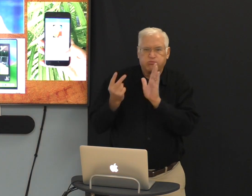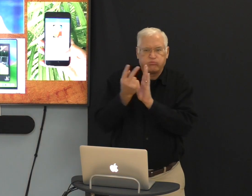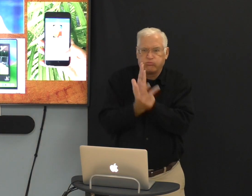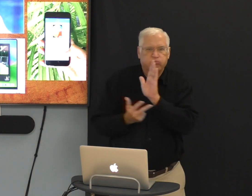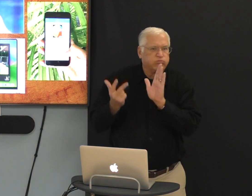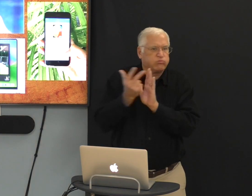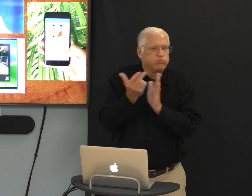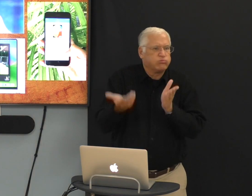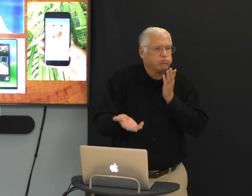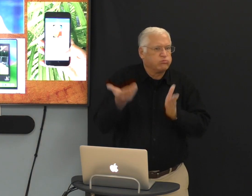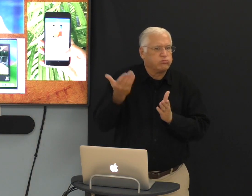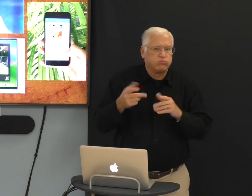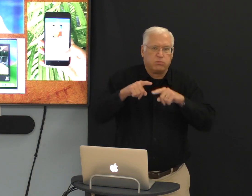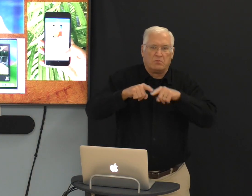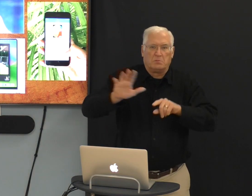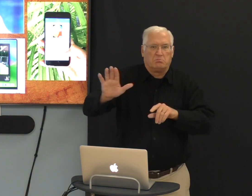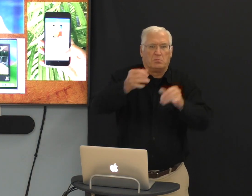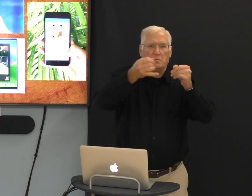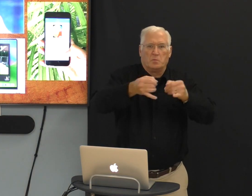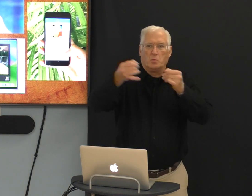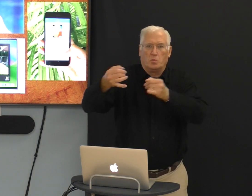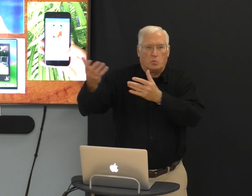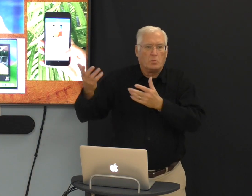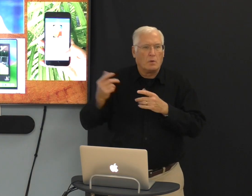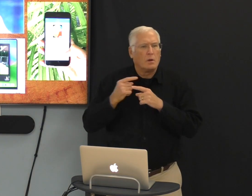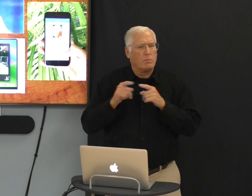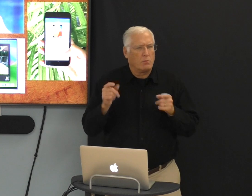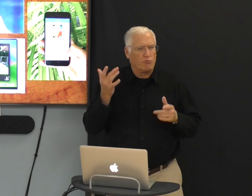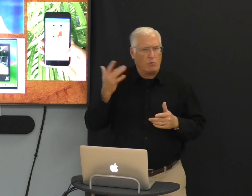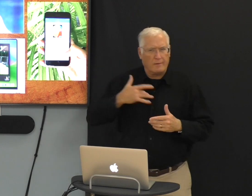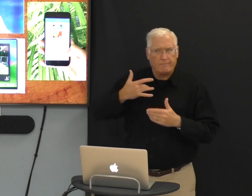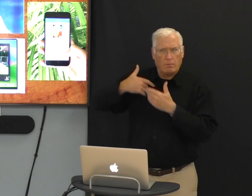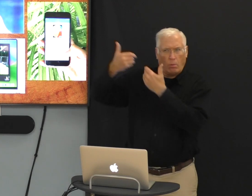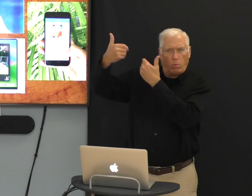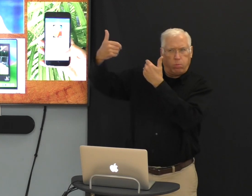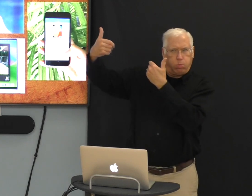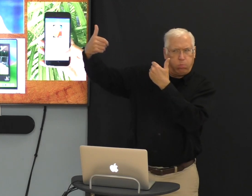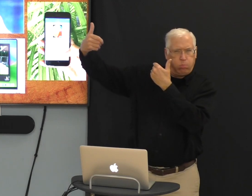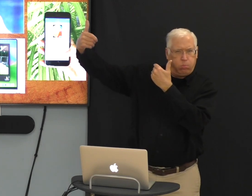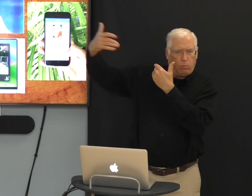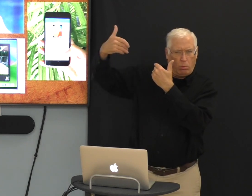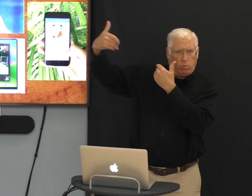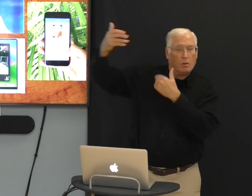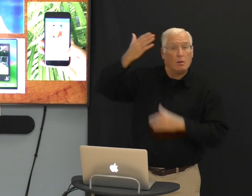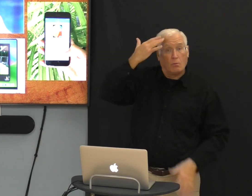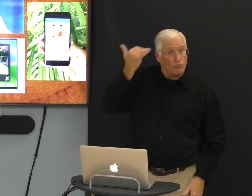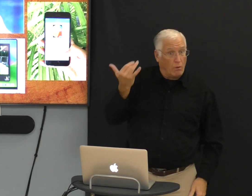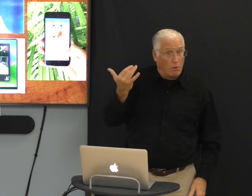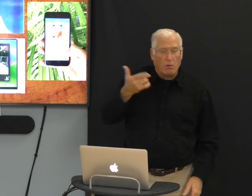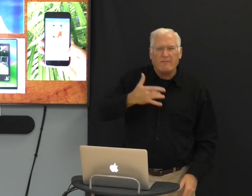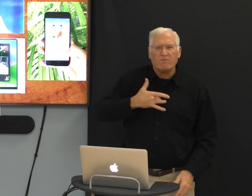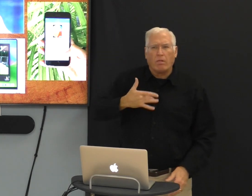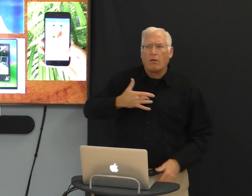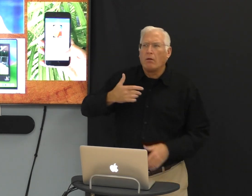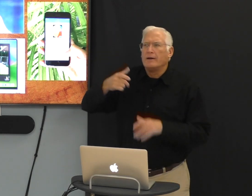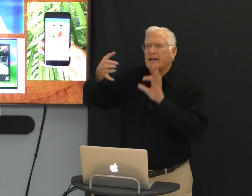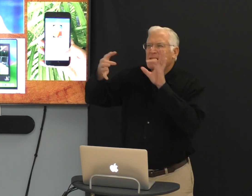Wow, we're probably hour after hour after hour hour. But we feel this separation from God.